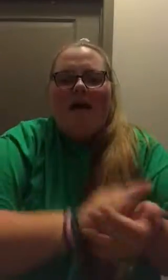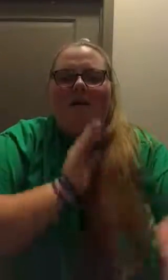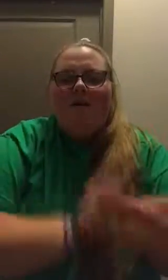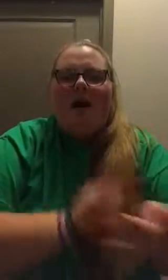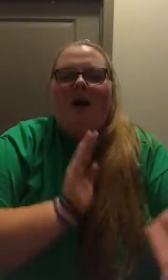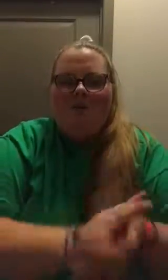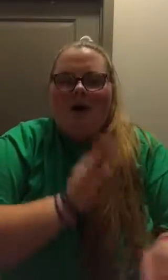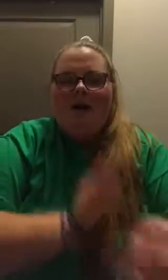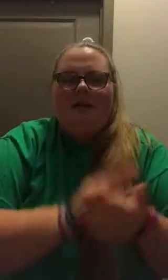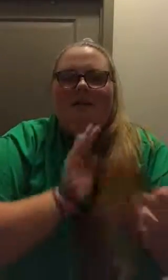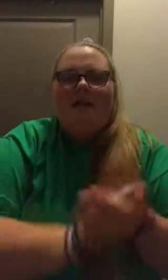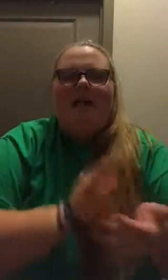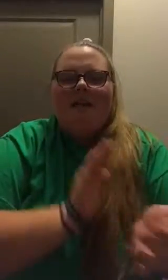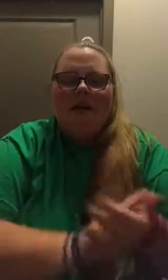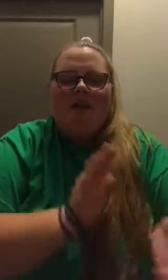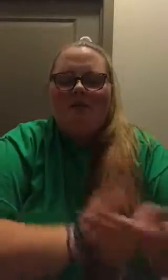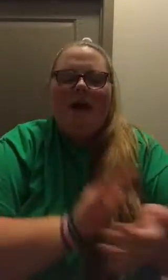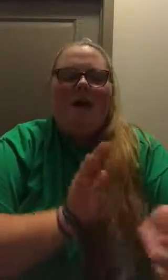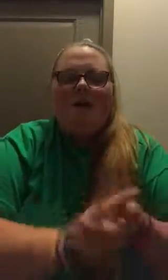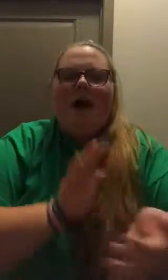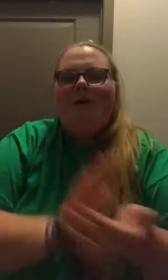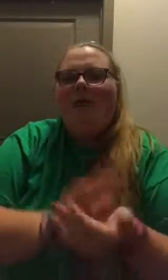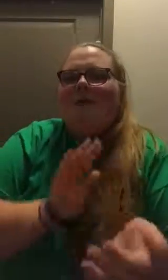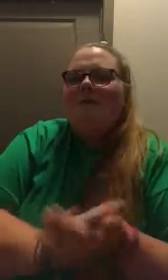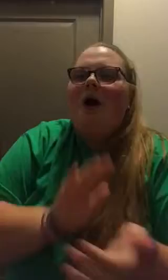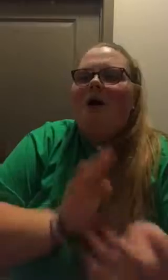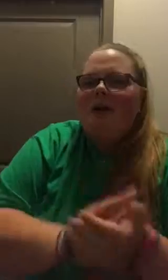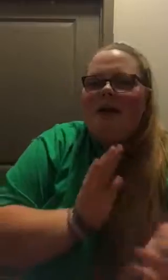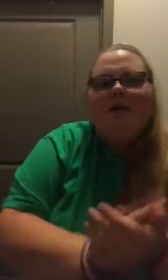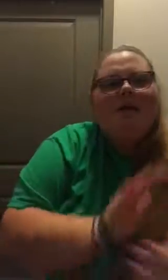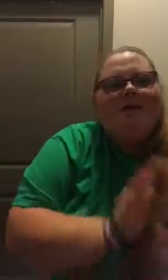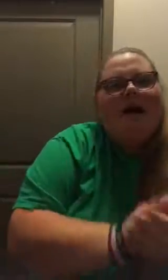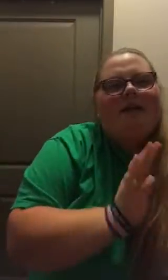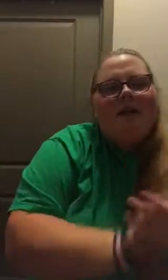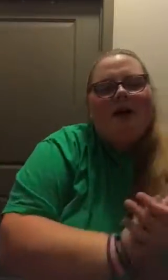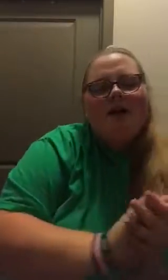ratlin bog way down in the valley y'all rare bog ratlin bog way down in the valley y'all